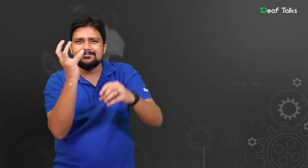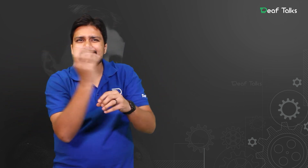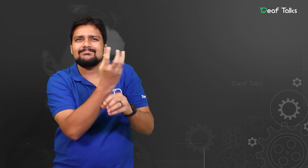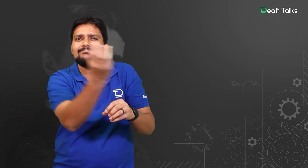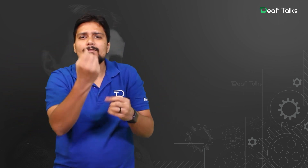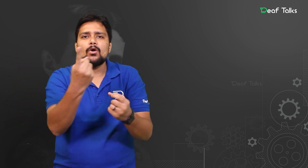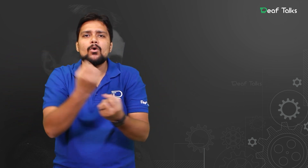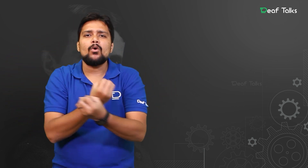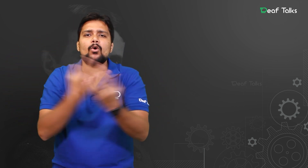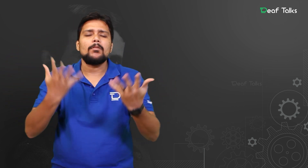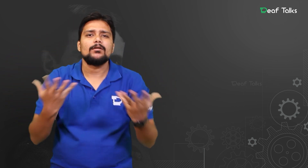AC current